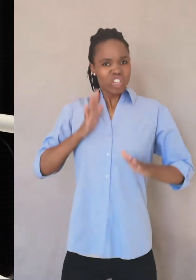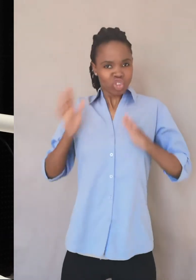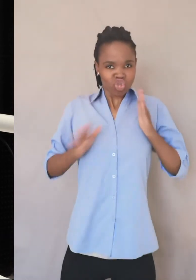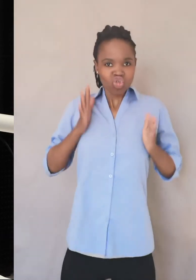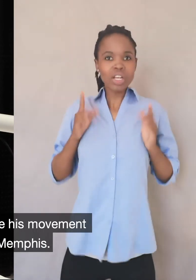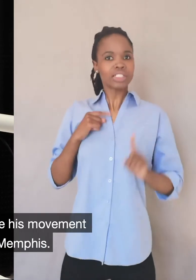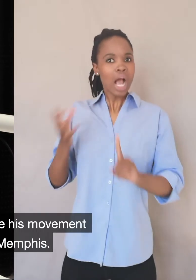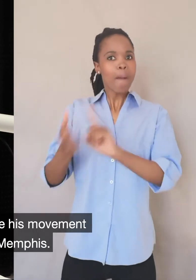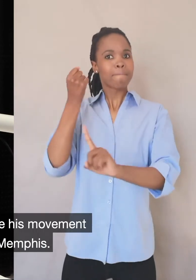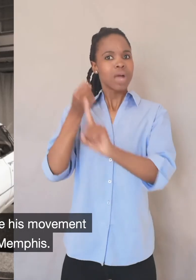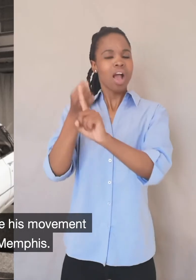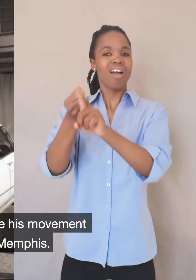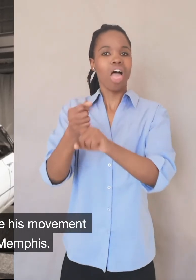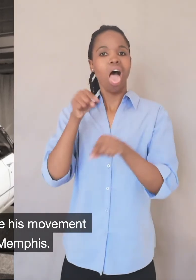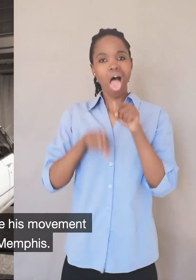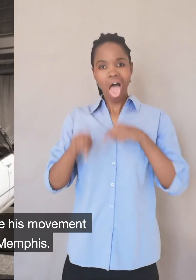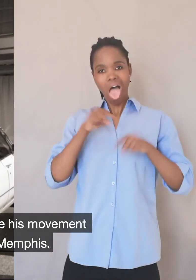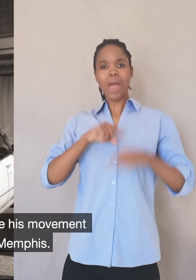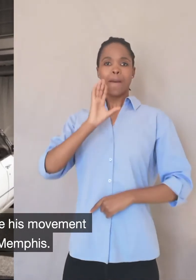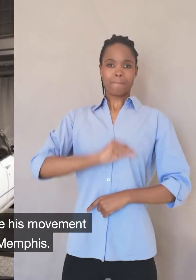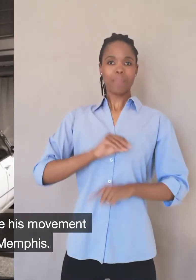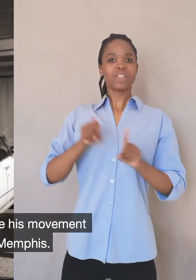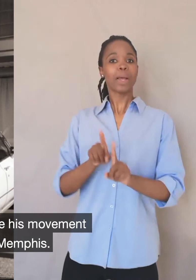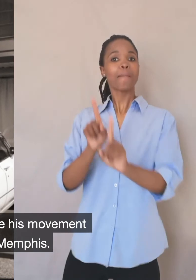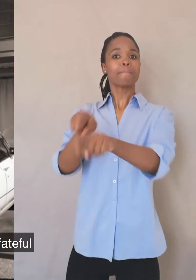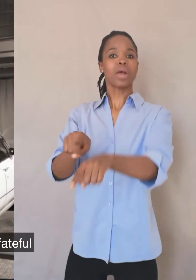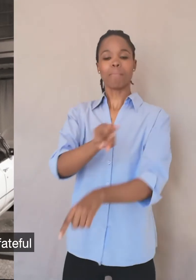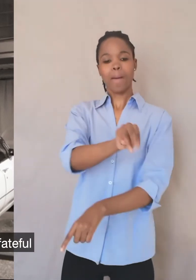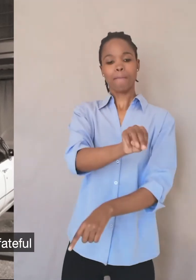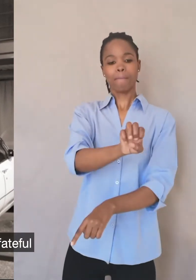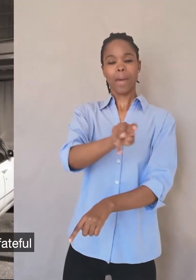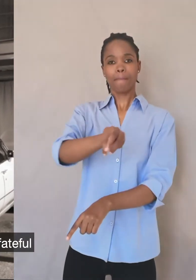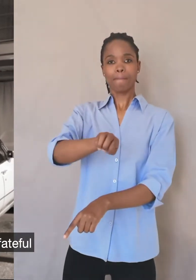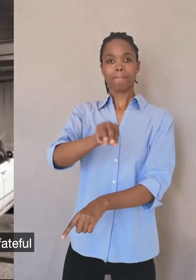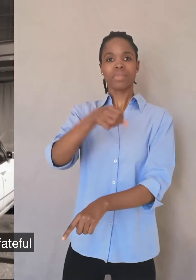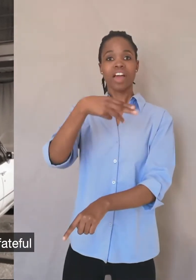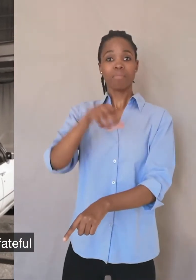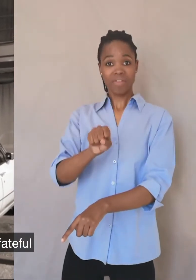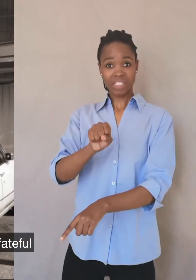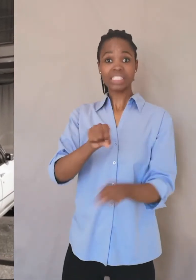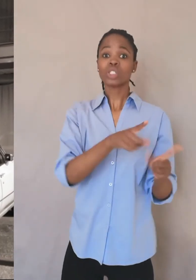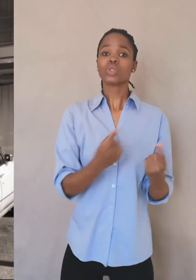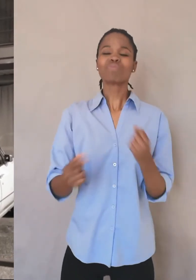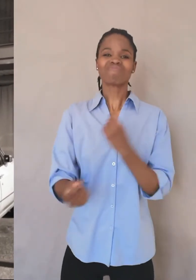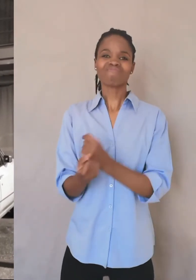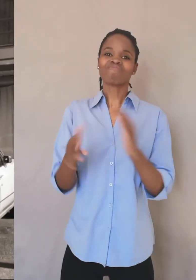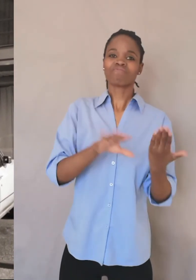And then he was trying to revive his movement when he went down to Memphis, that, you know, that fateful time in April.